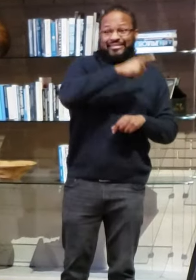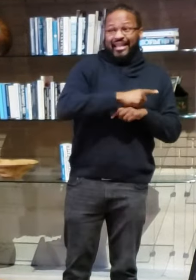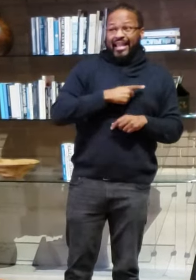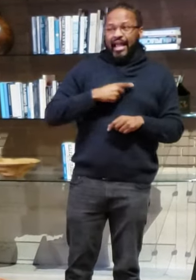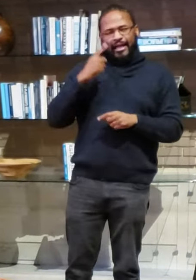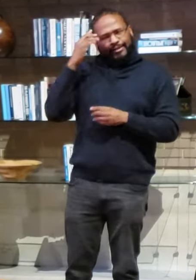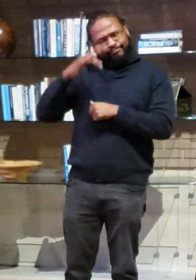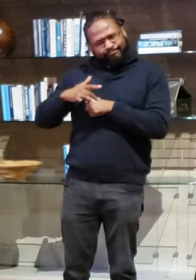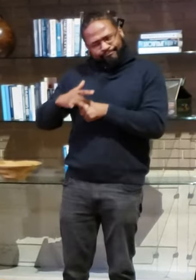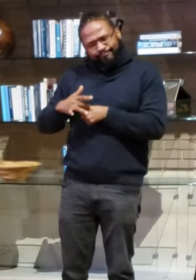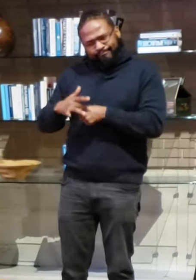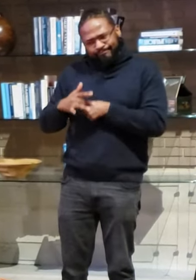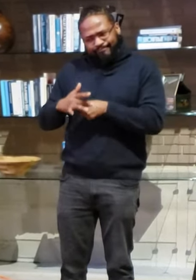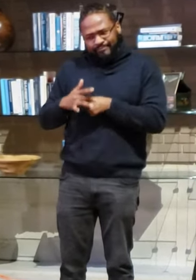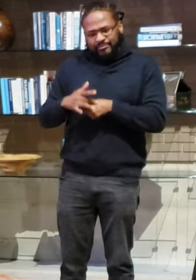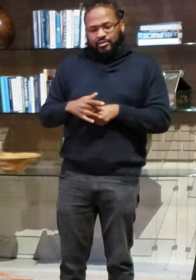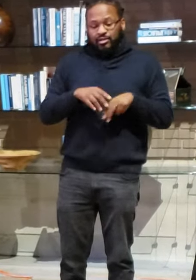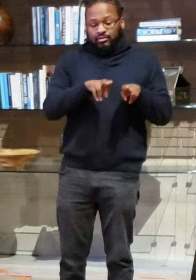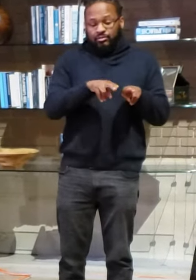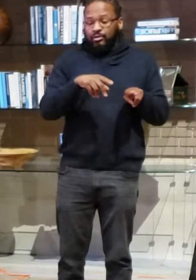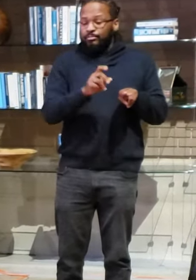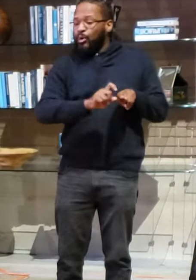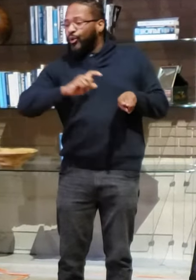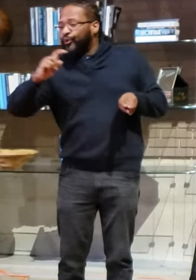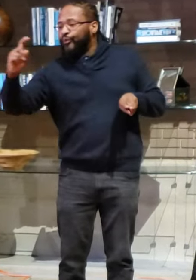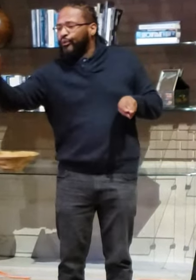bed, I've barely been able to sleep.